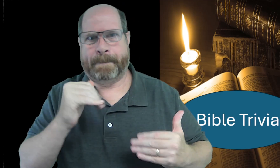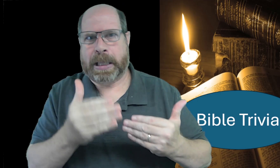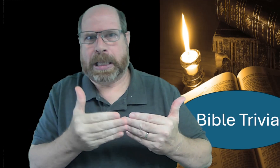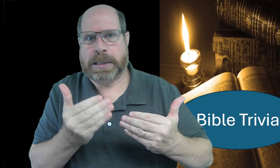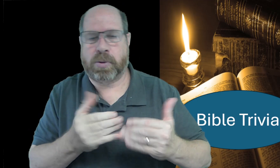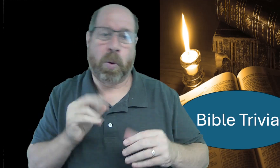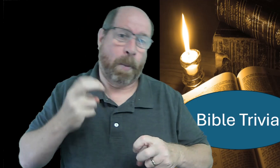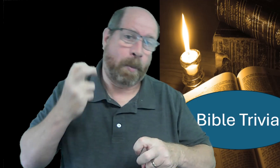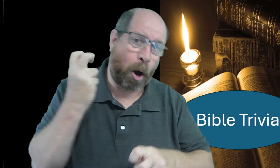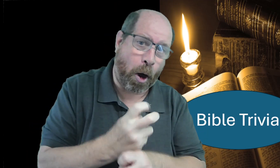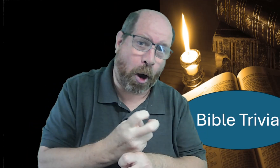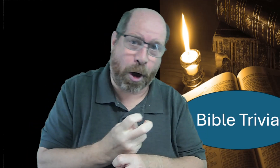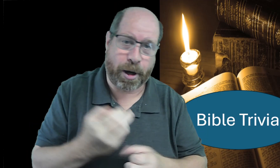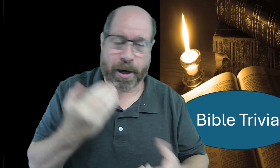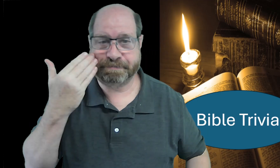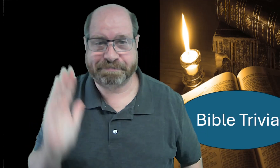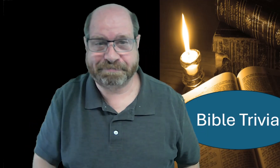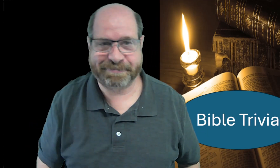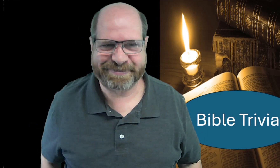is it easy or hard